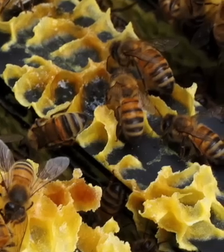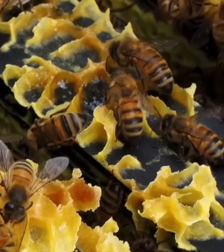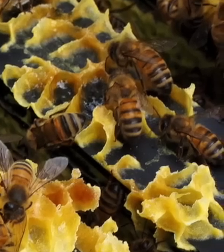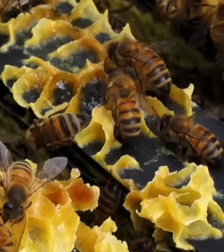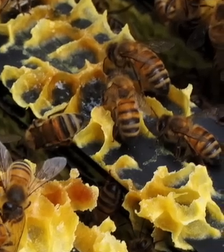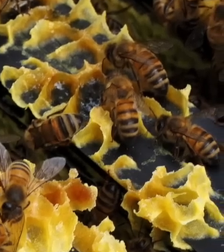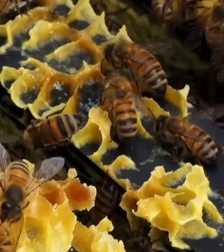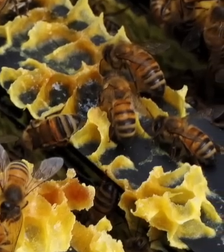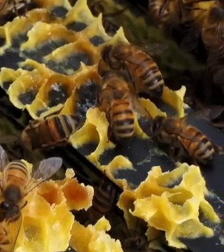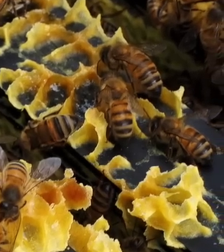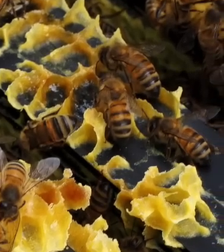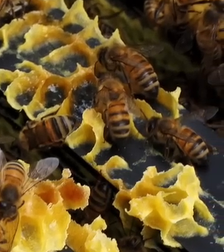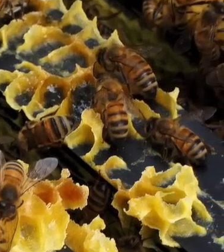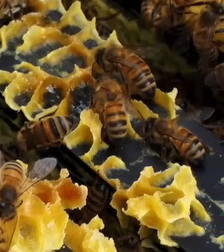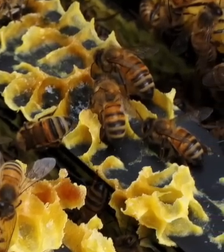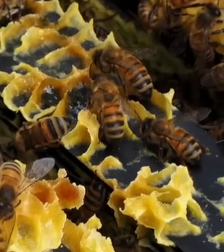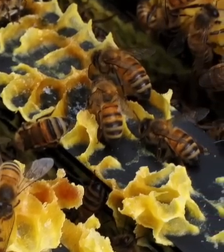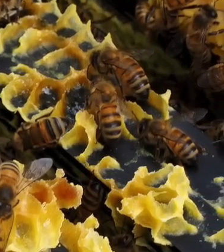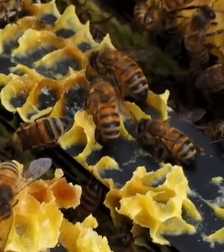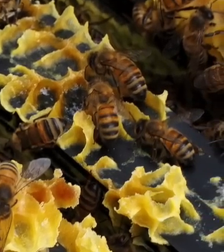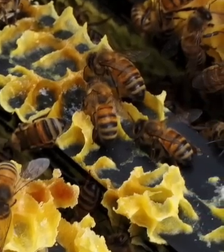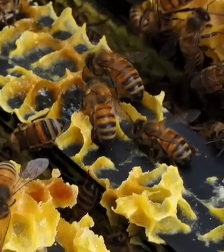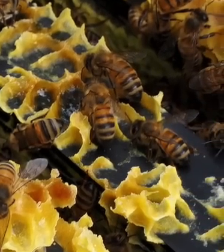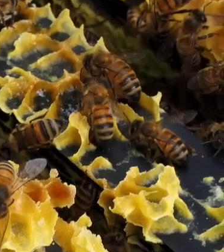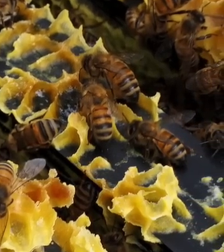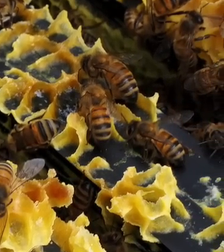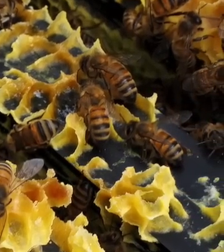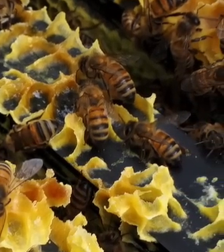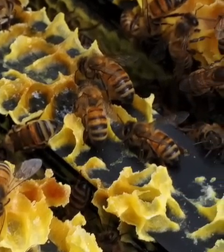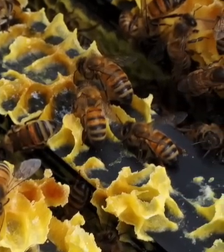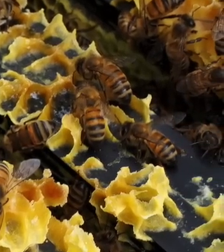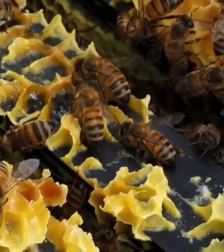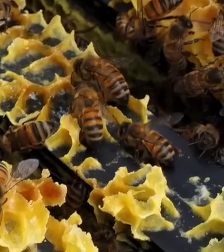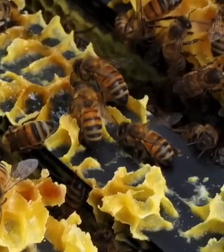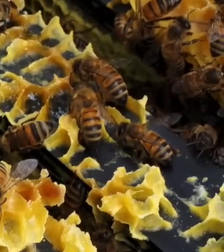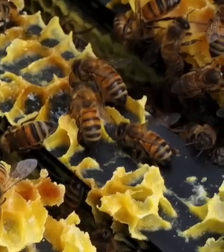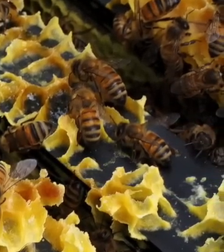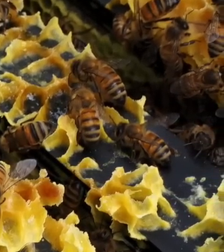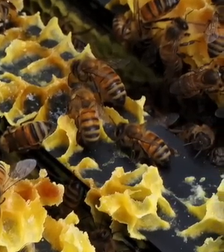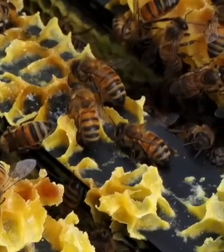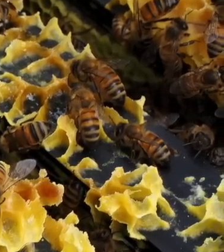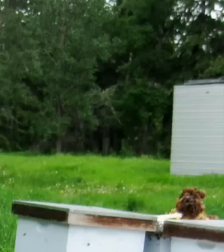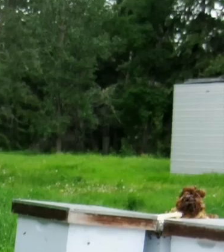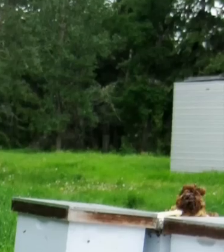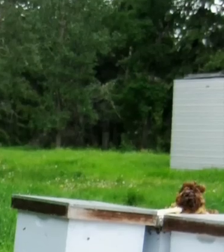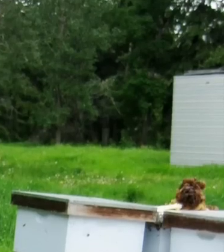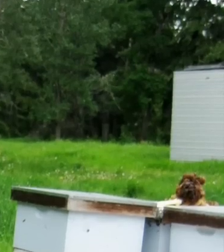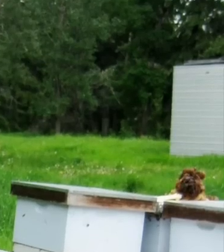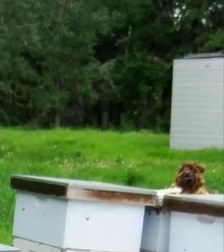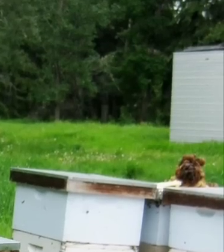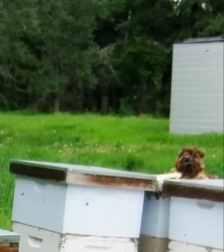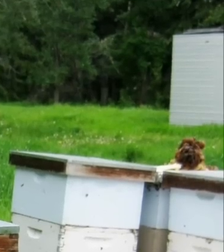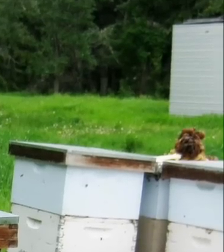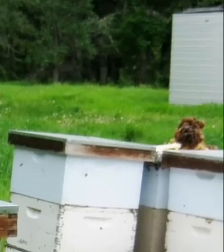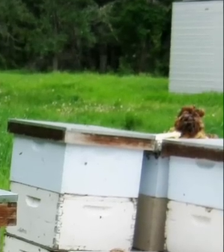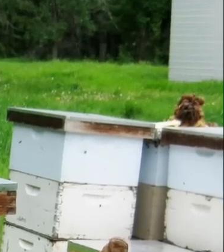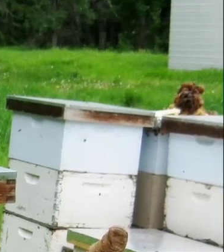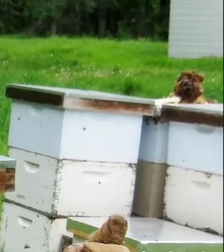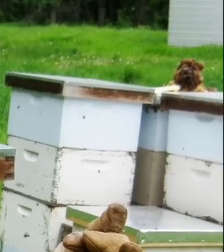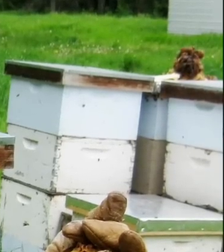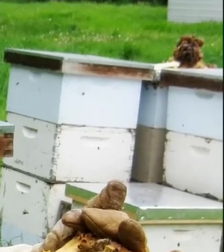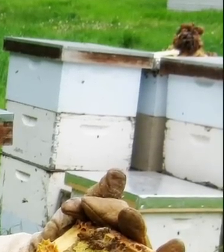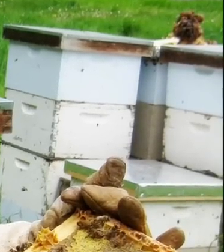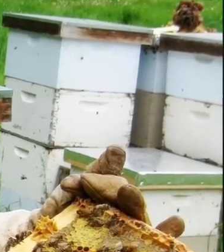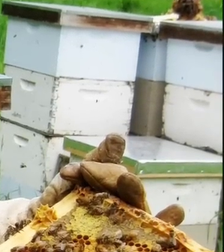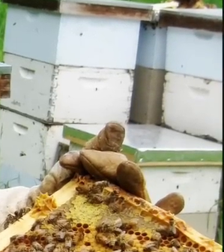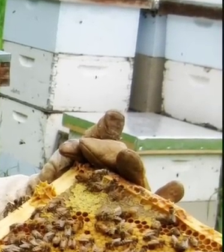mainland the U.S., to be able to build up our hives. Right now, it's about 50,000 hives short here in the province